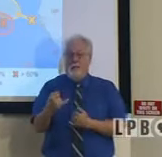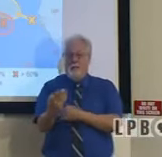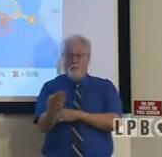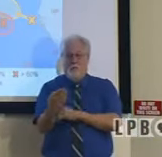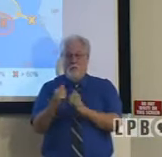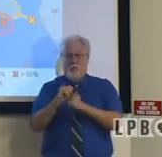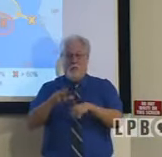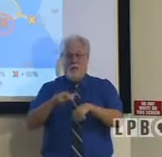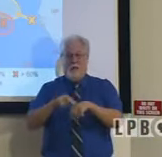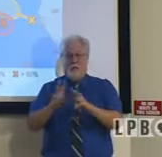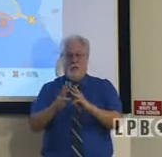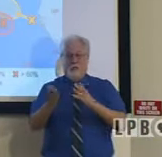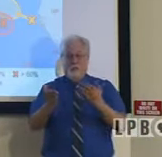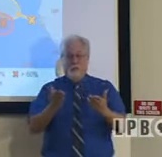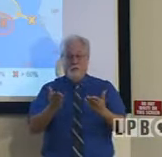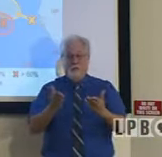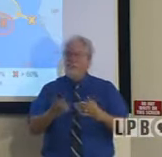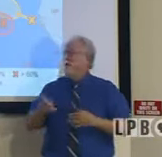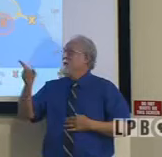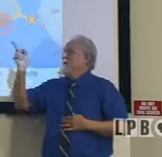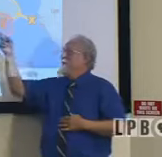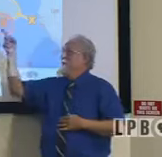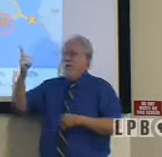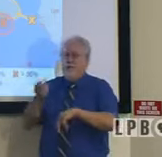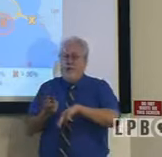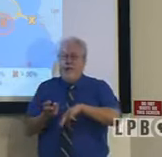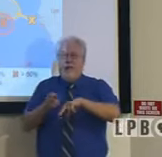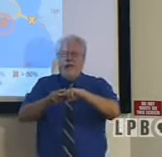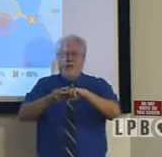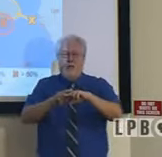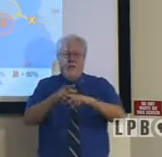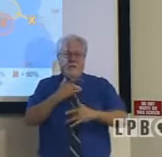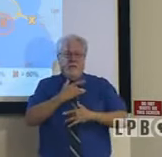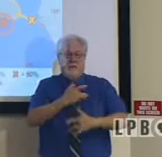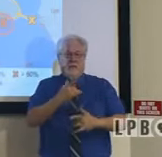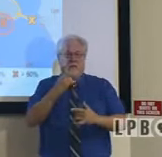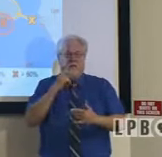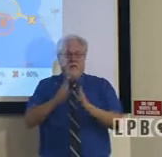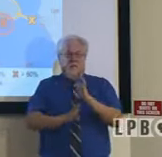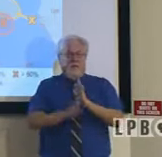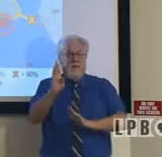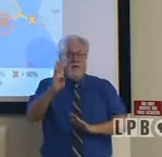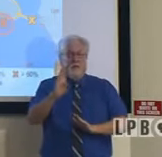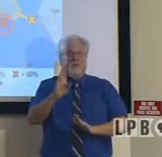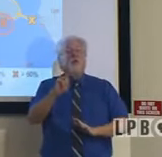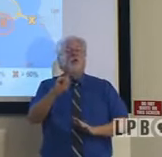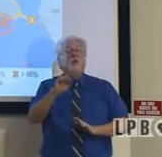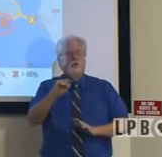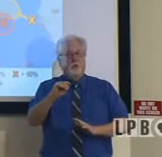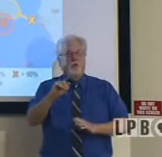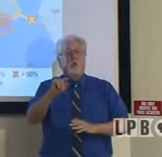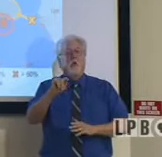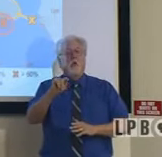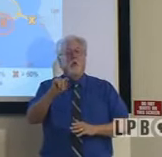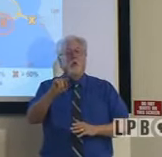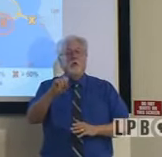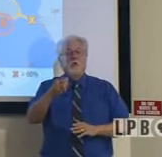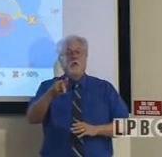Weather Service, they have increased the likelihood of development of that storm system into a tropical